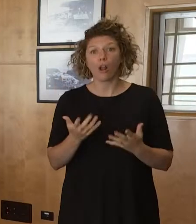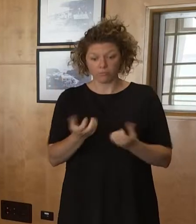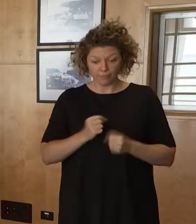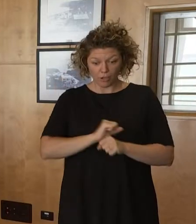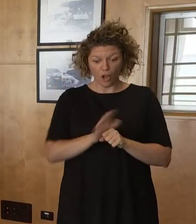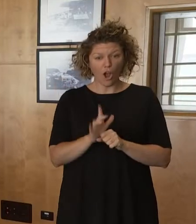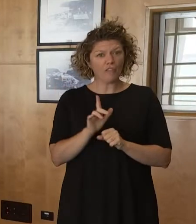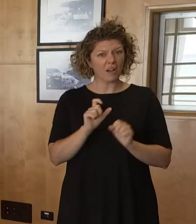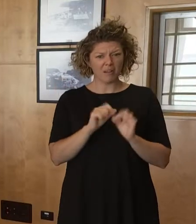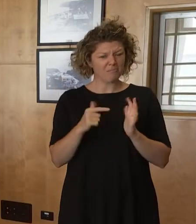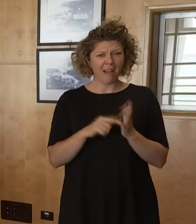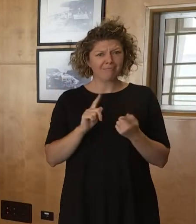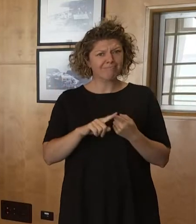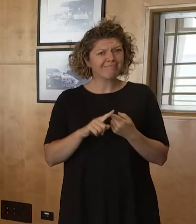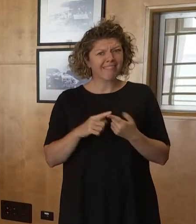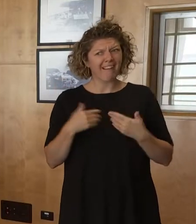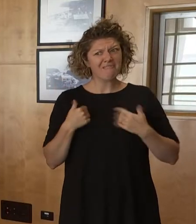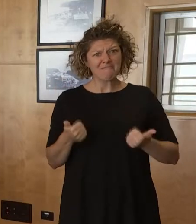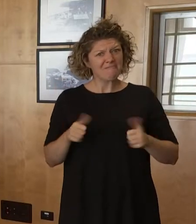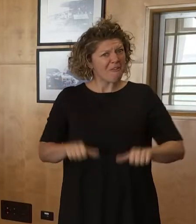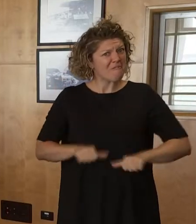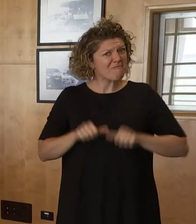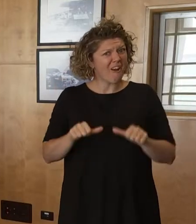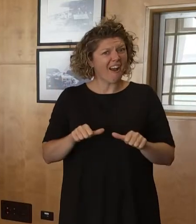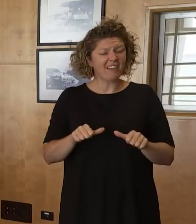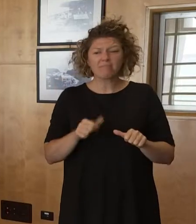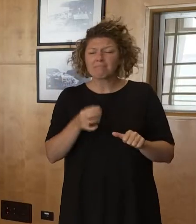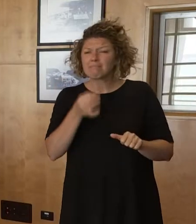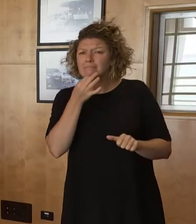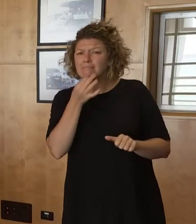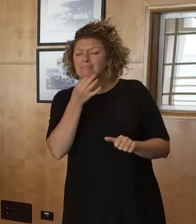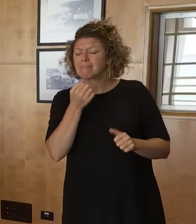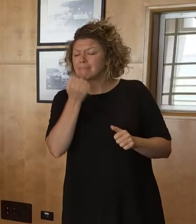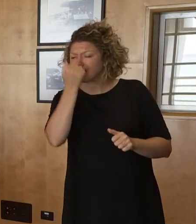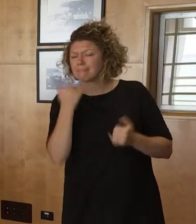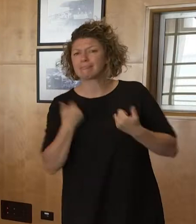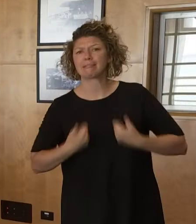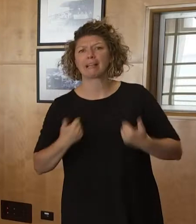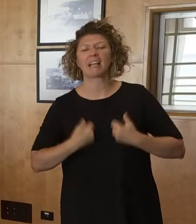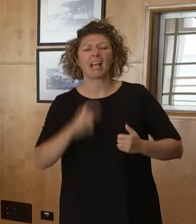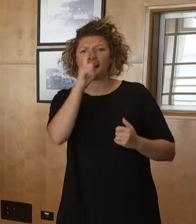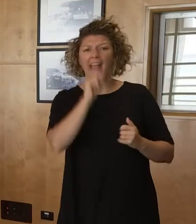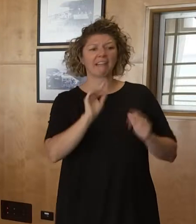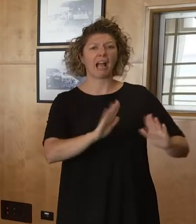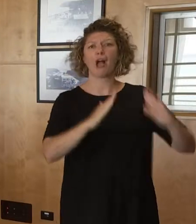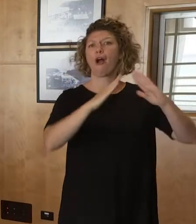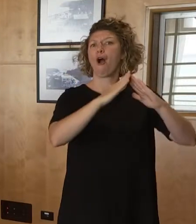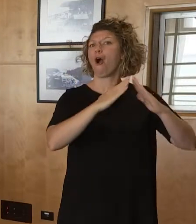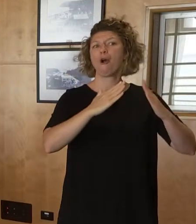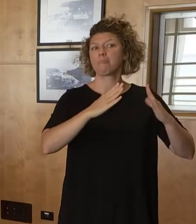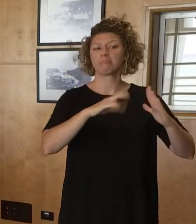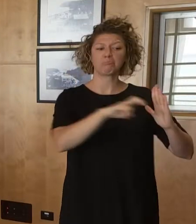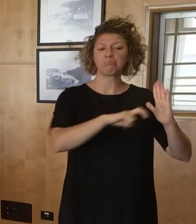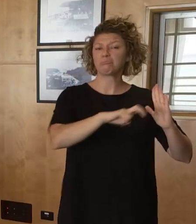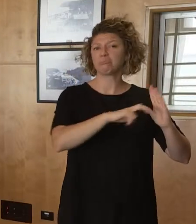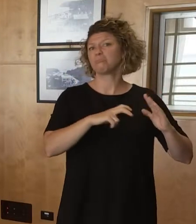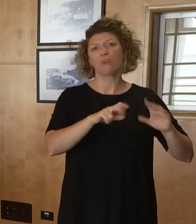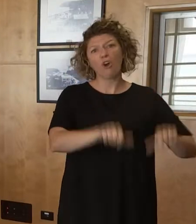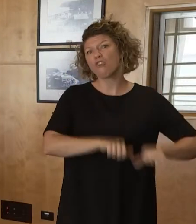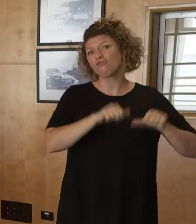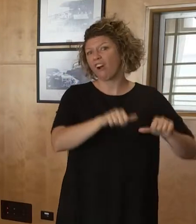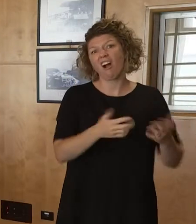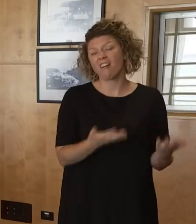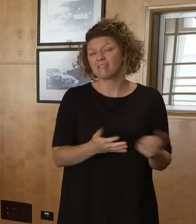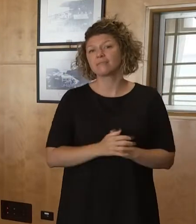They're feeling mildly unwell and they're able to be cared for at home. In terms of we predicted as